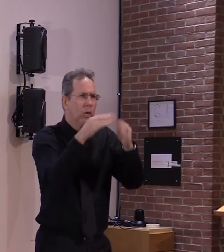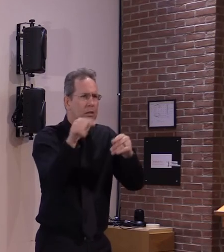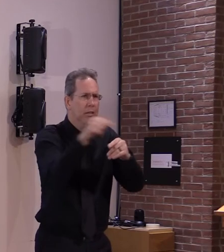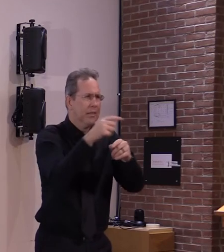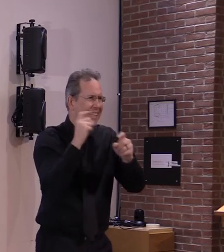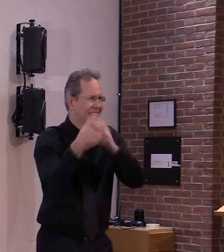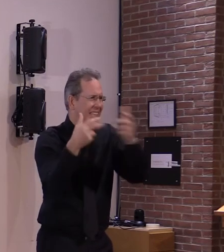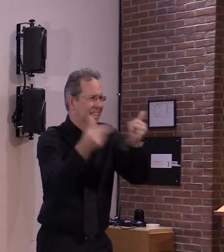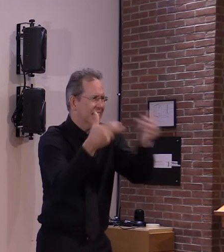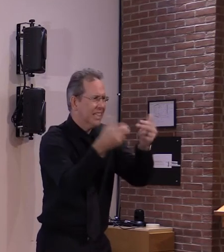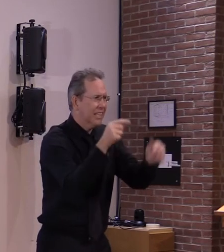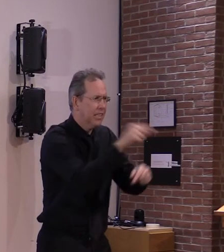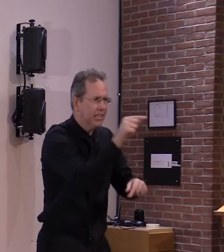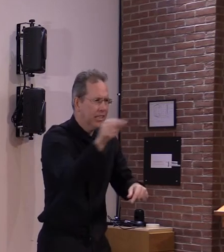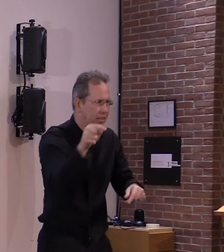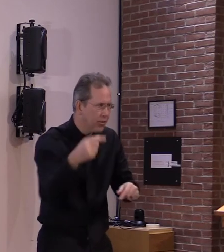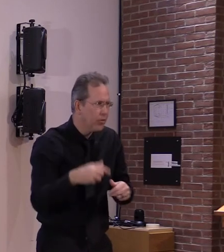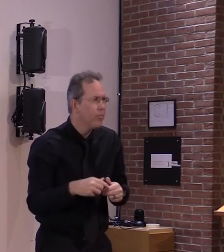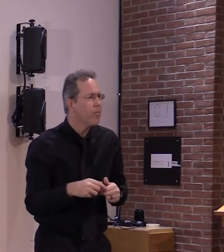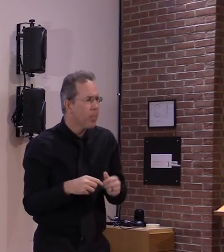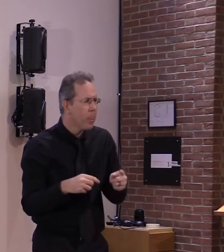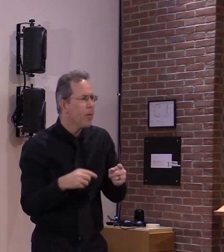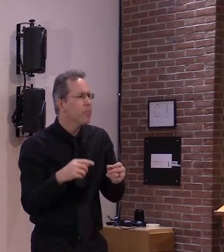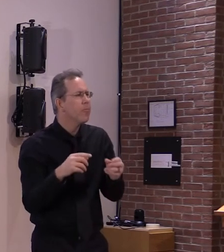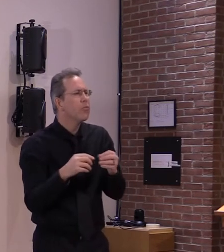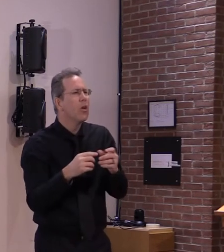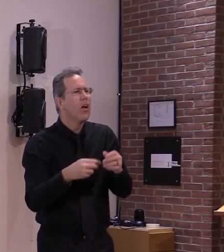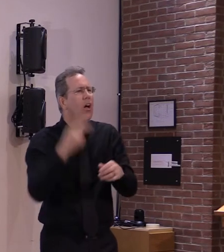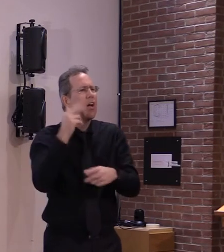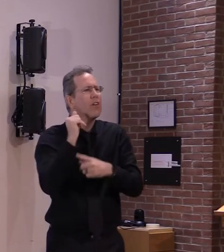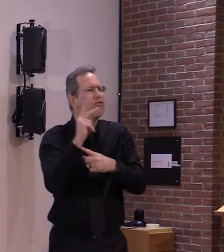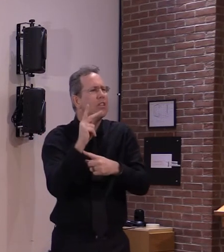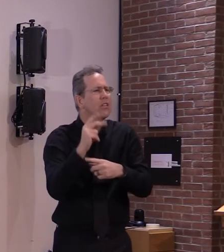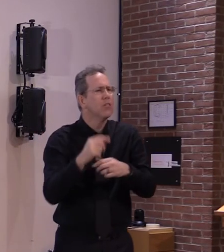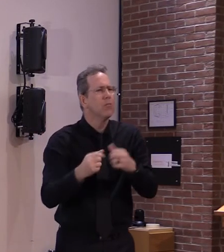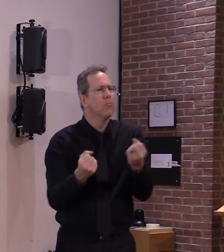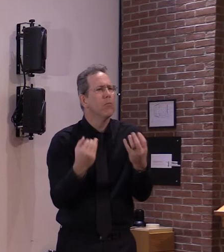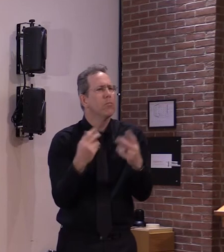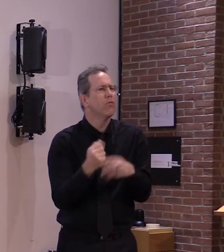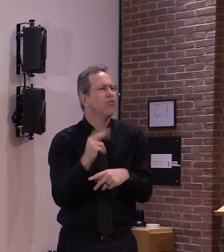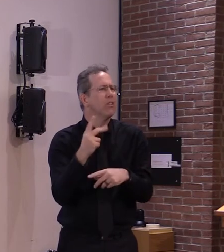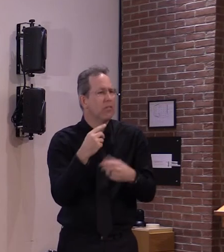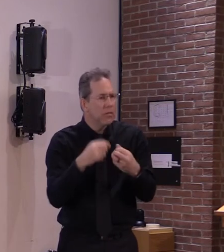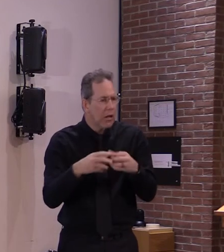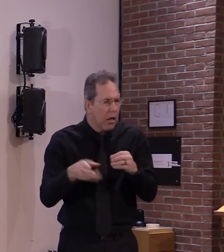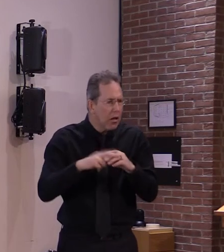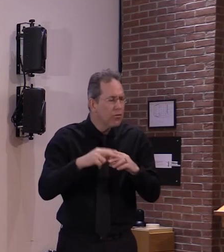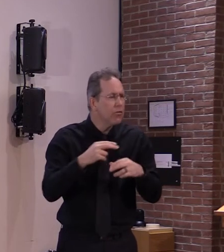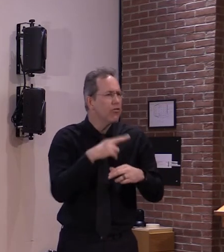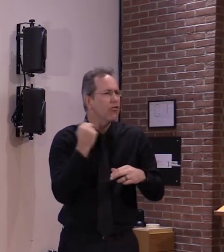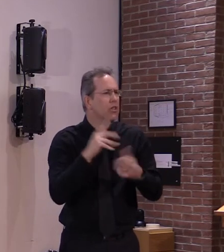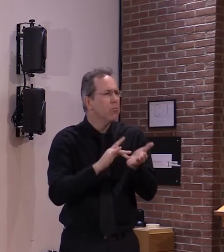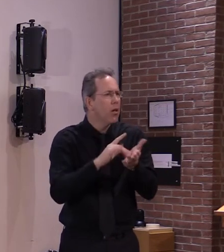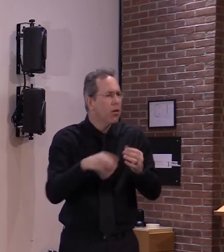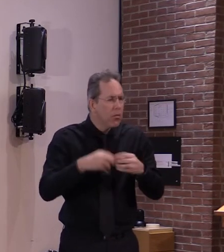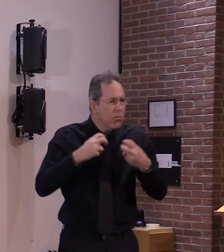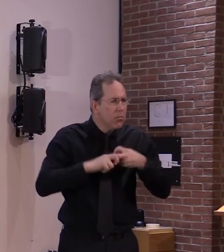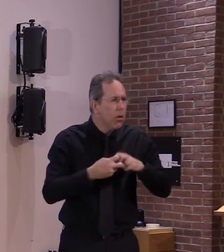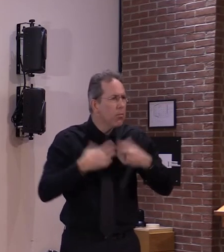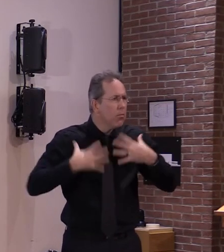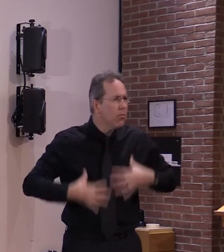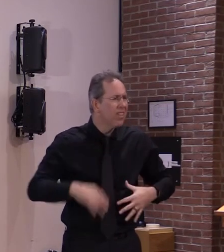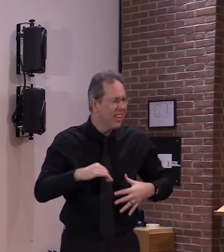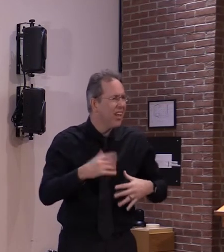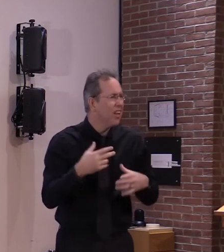priority and the highest acuity but then there's 170 ish or so